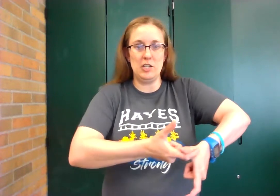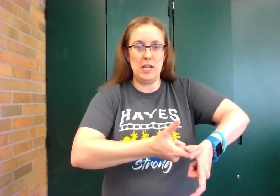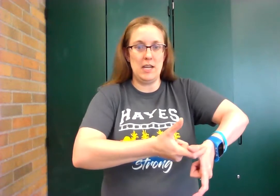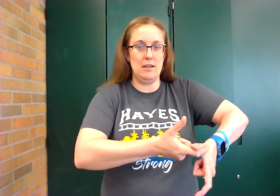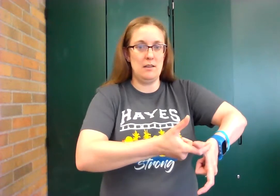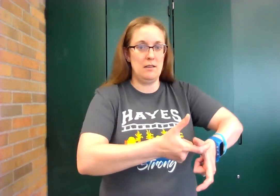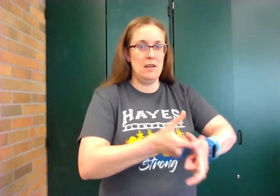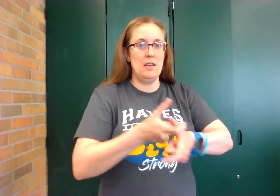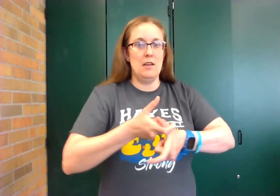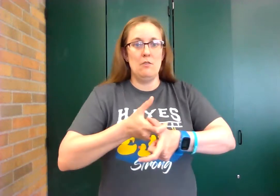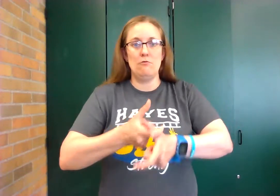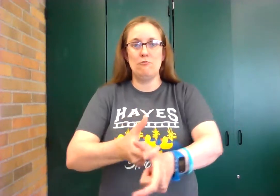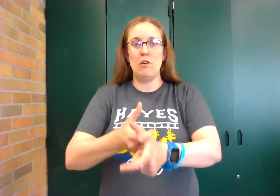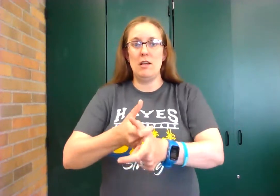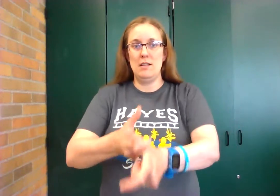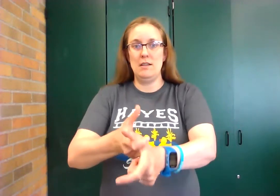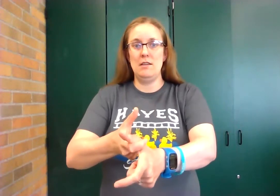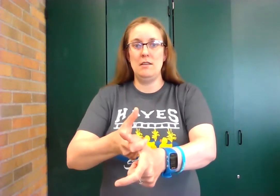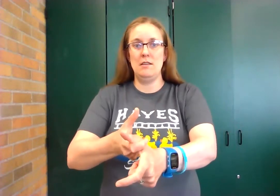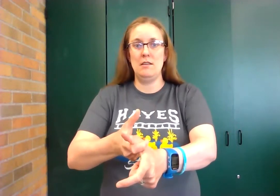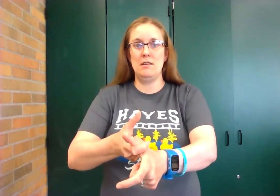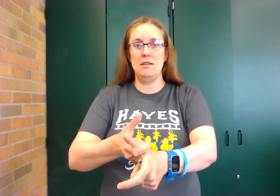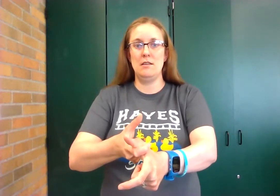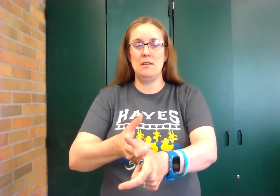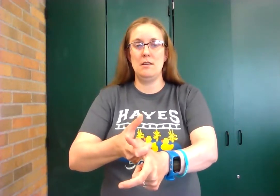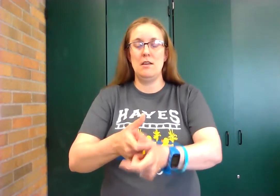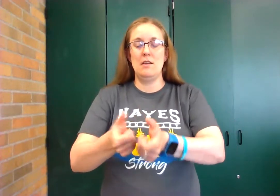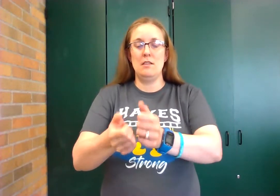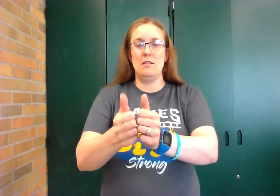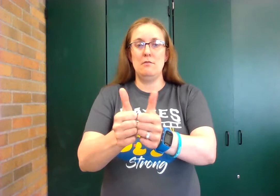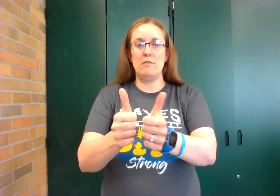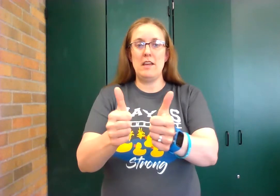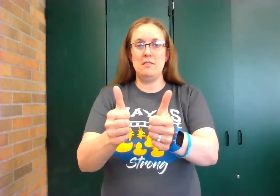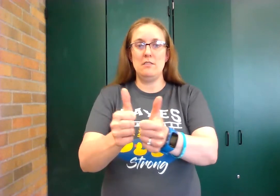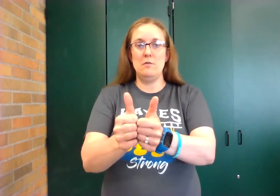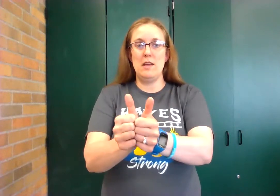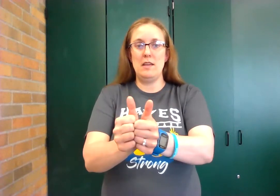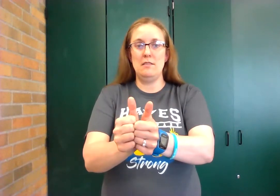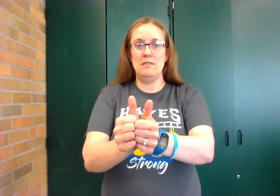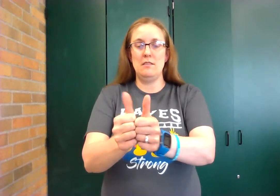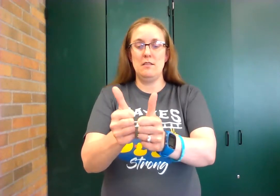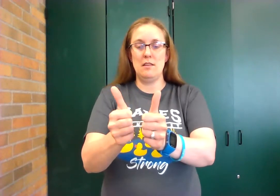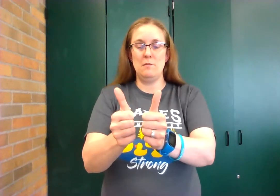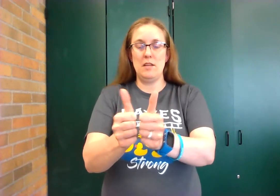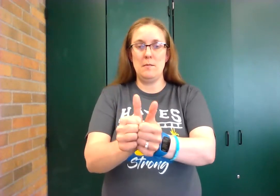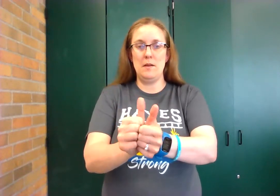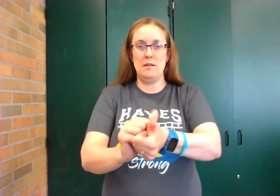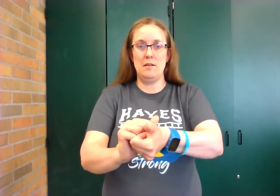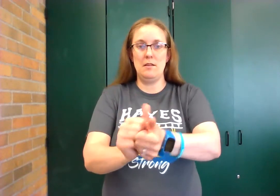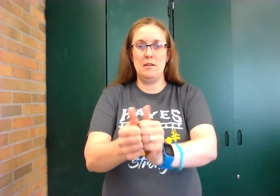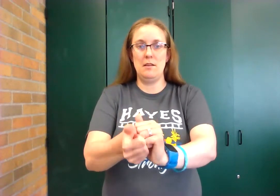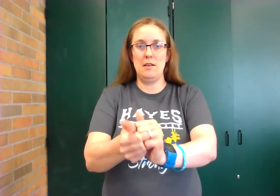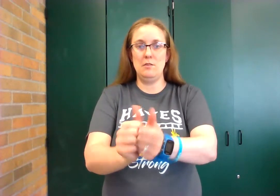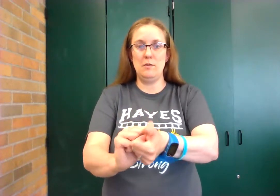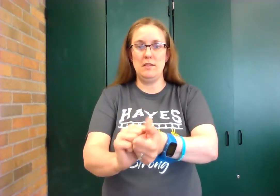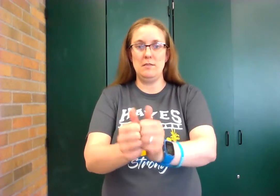chain run the race two hands thumbs up and twist them